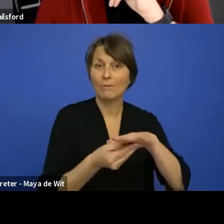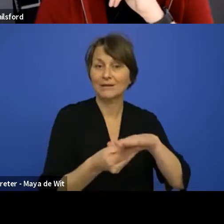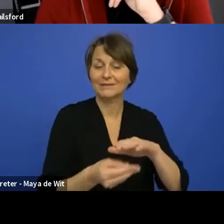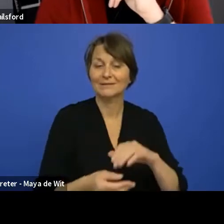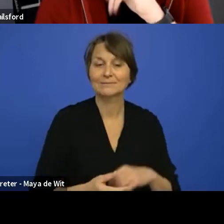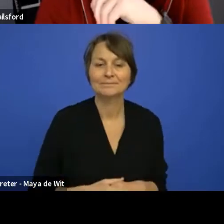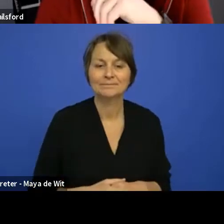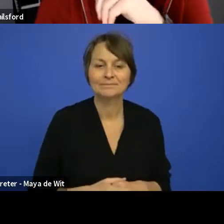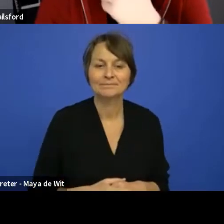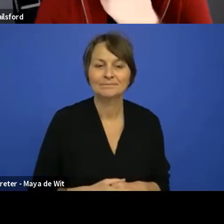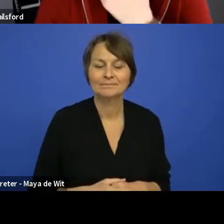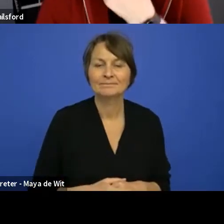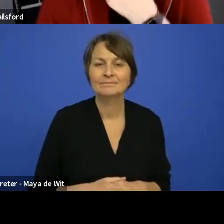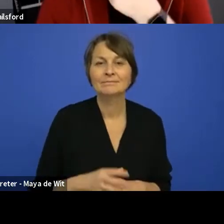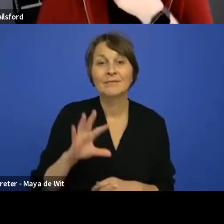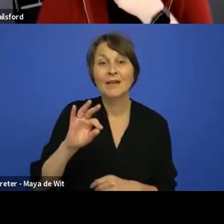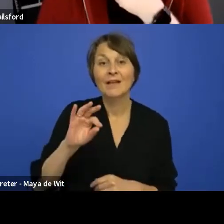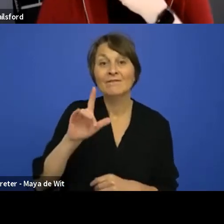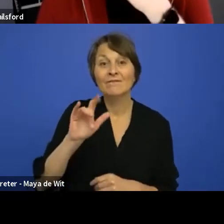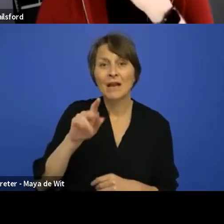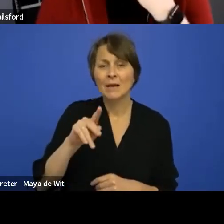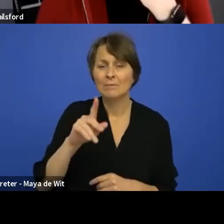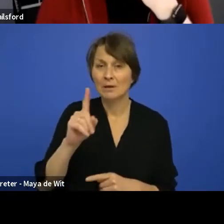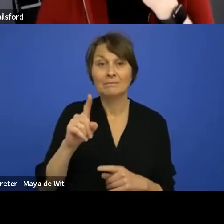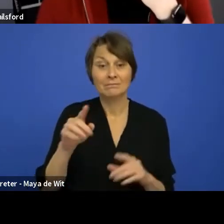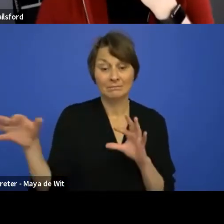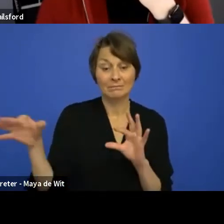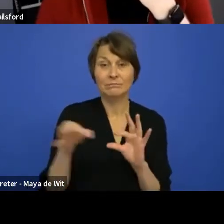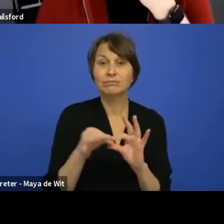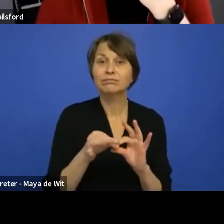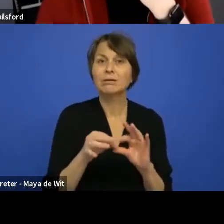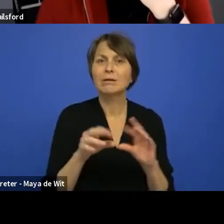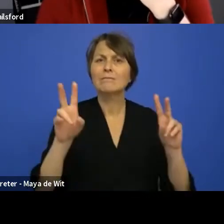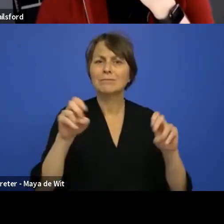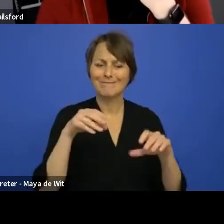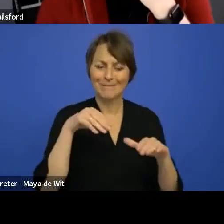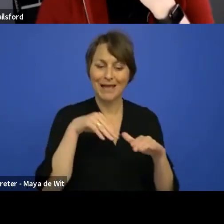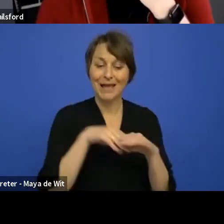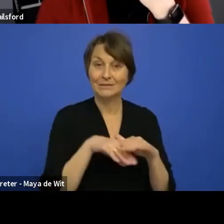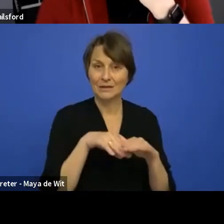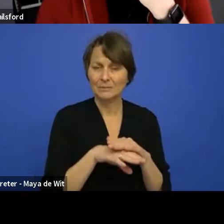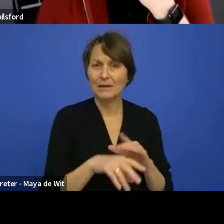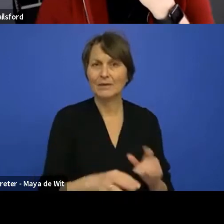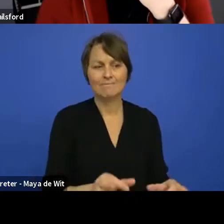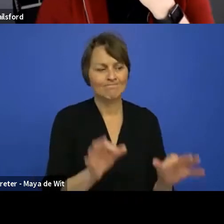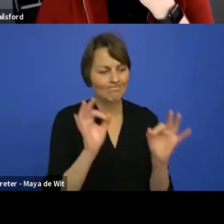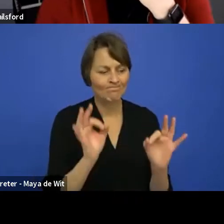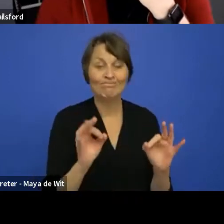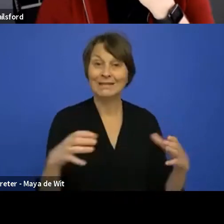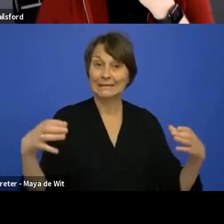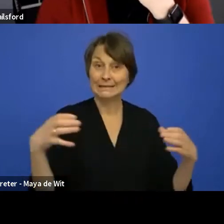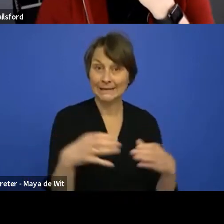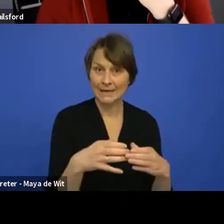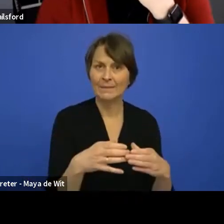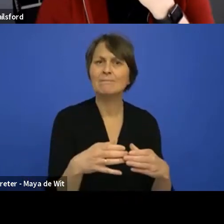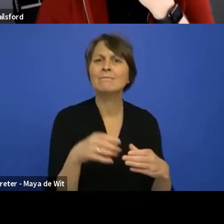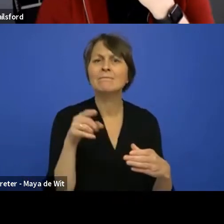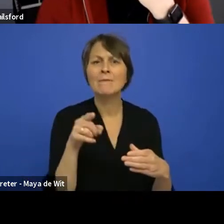it's really nice that all the work that, uh, the community team and that people at HQ are putting into accessibility no longer only